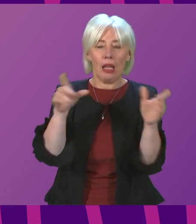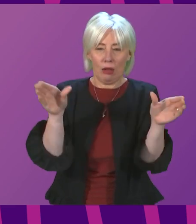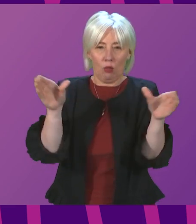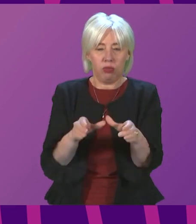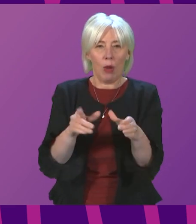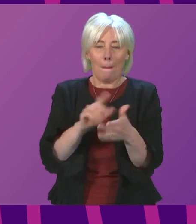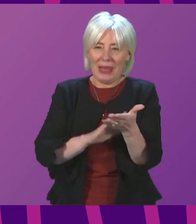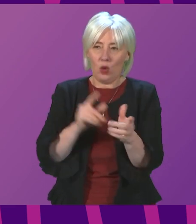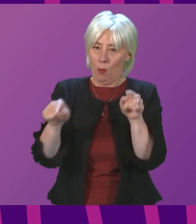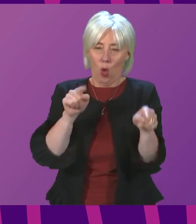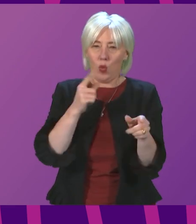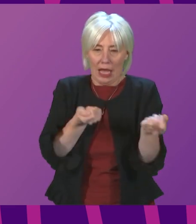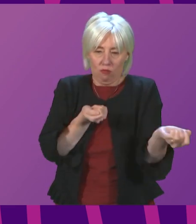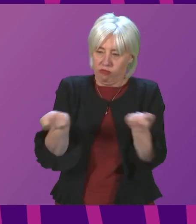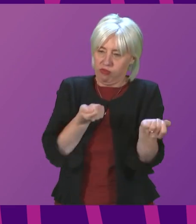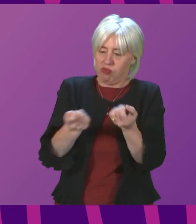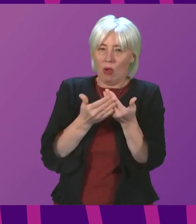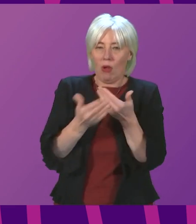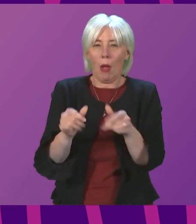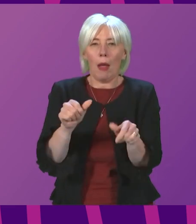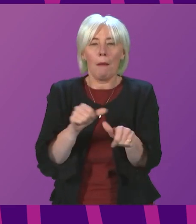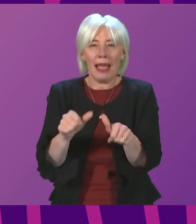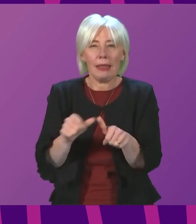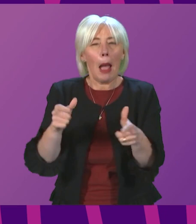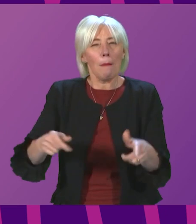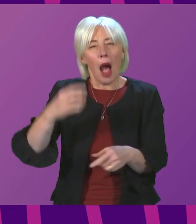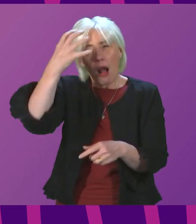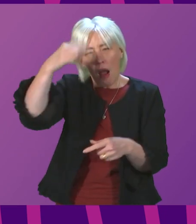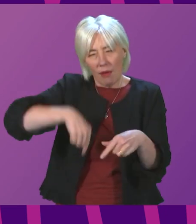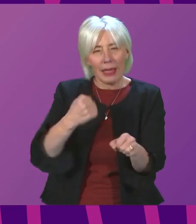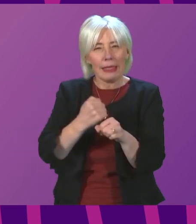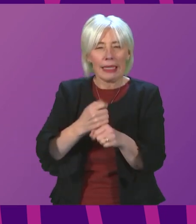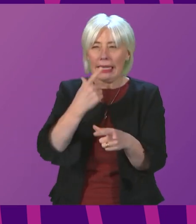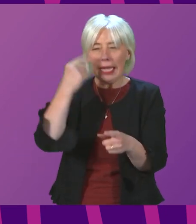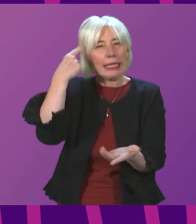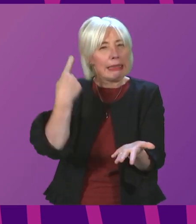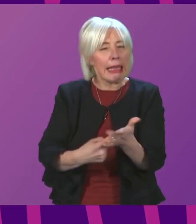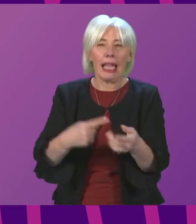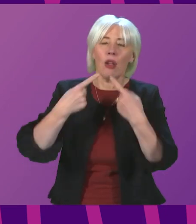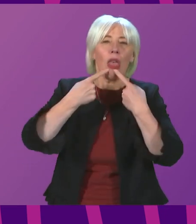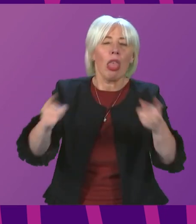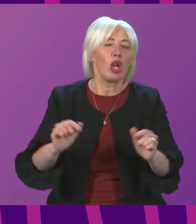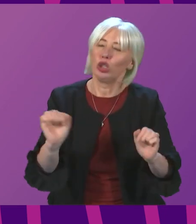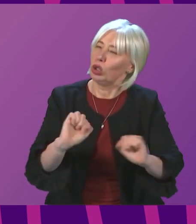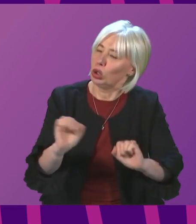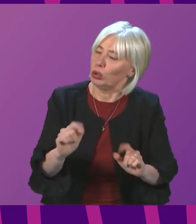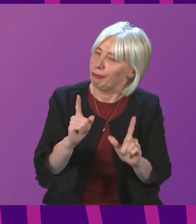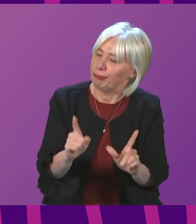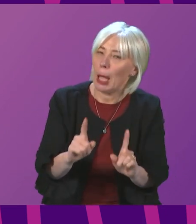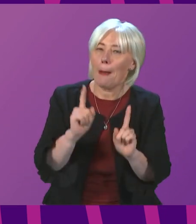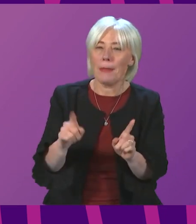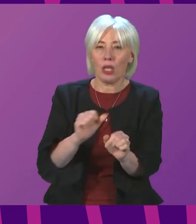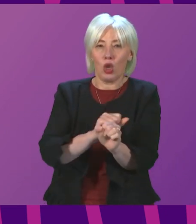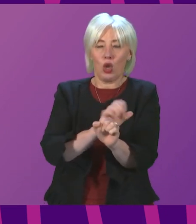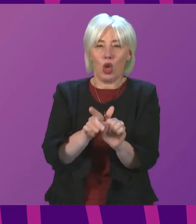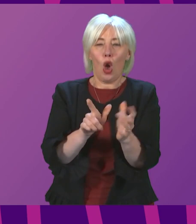a shift that any government anywhere can just declare or wish into being. And while it seems that the impact of the Omicron variant on